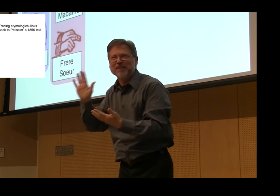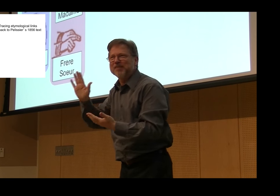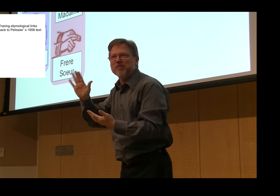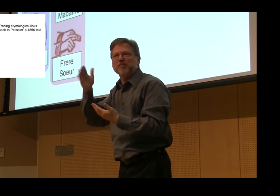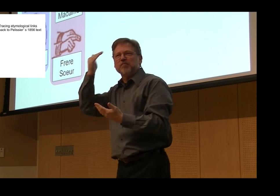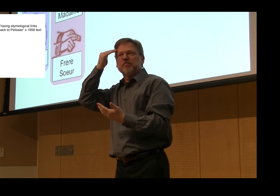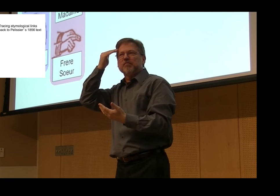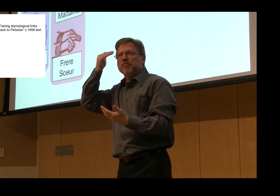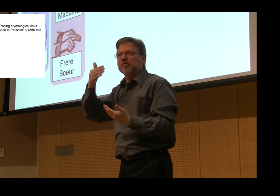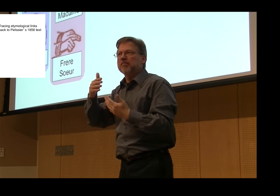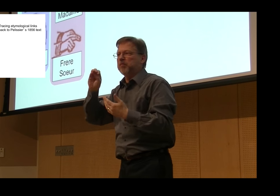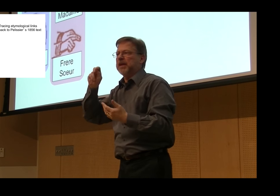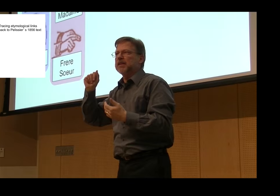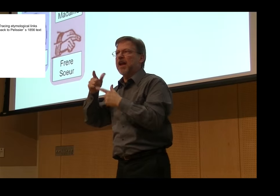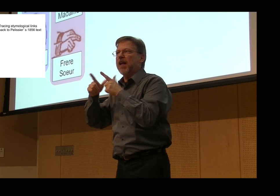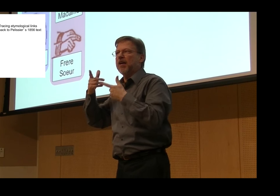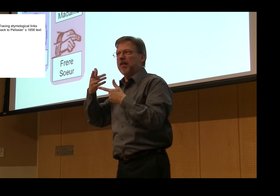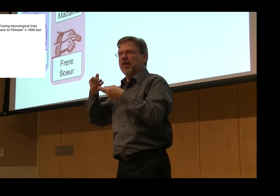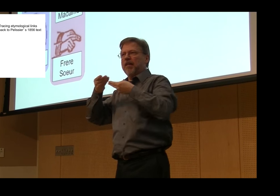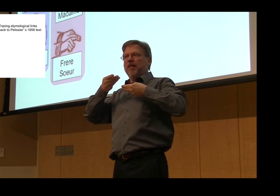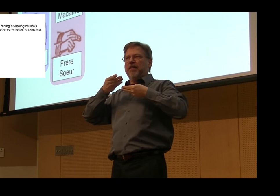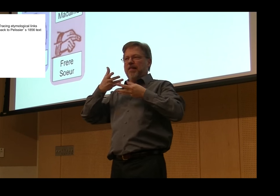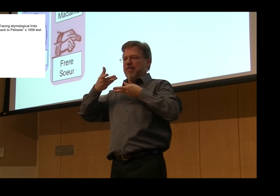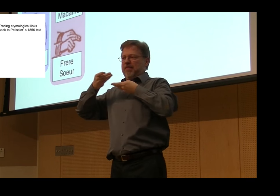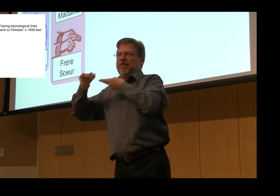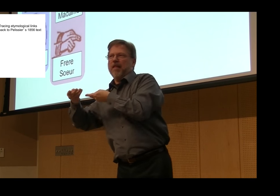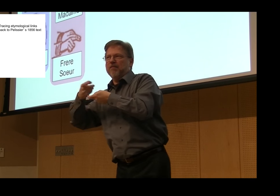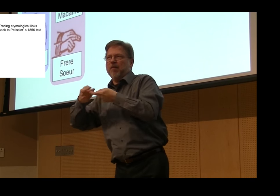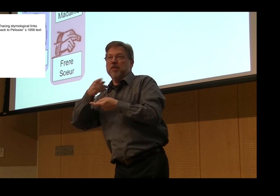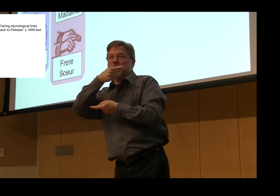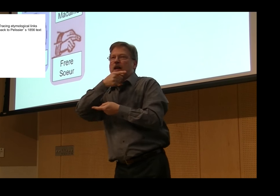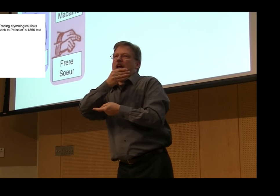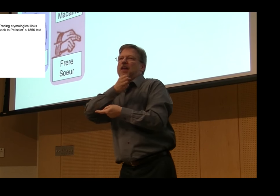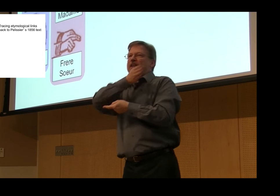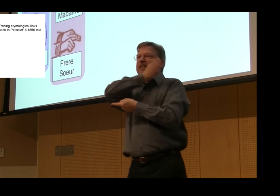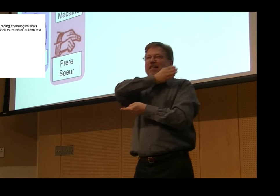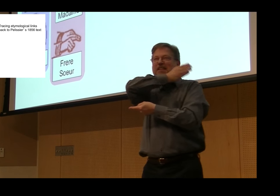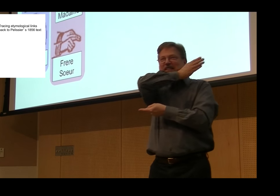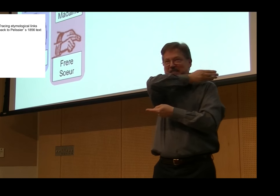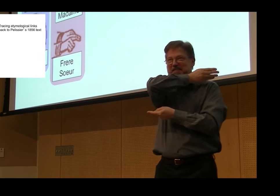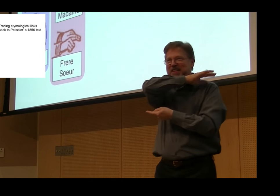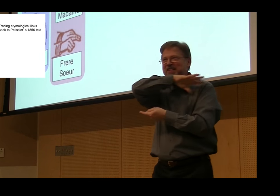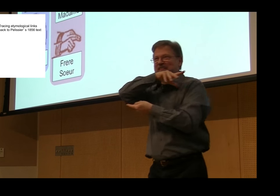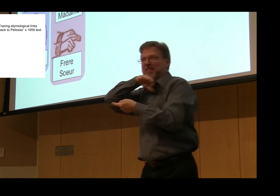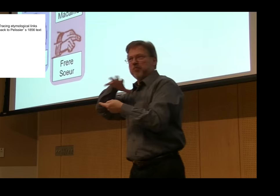Pellissier was much older and he published his own dictionary of French sign language,